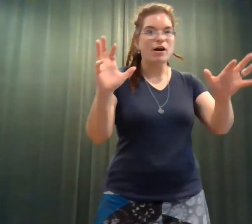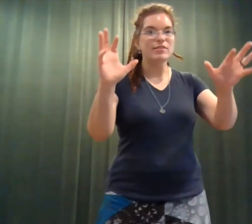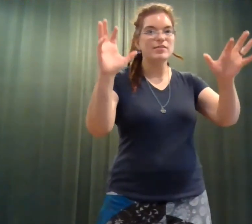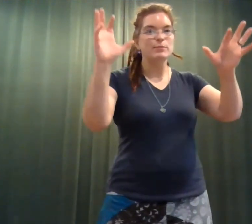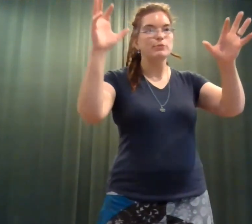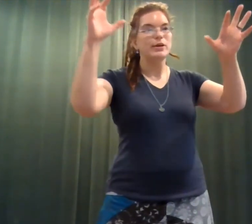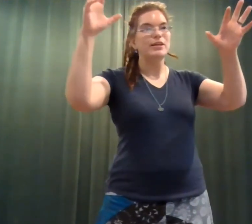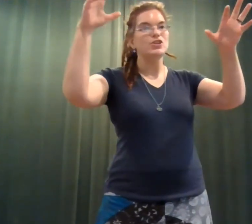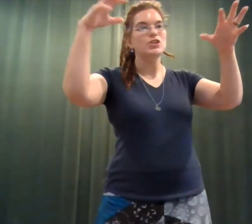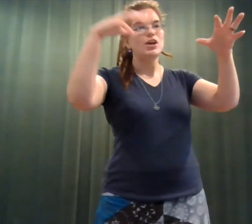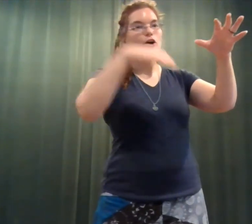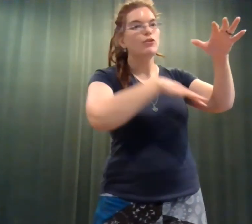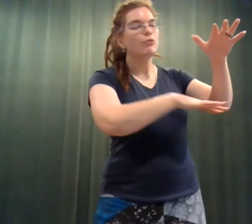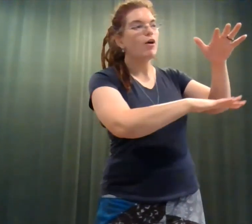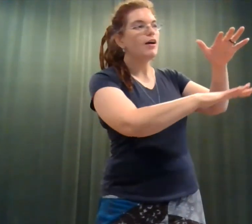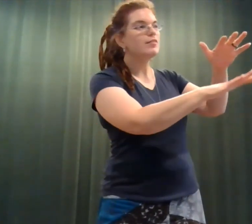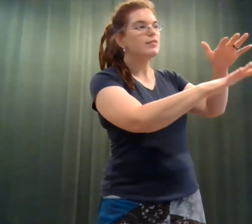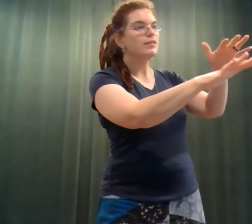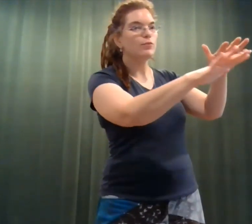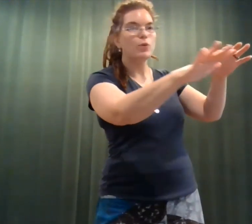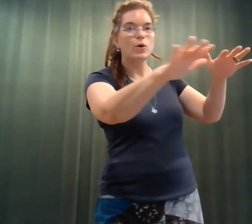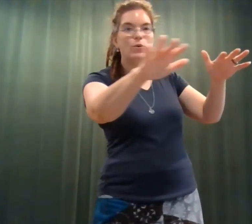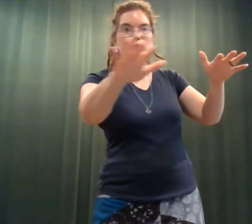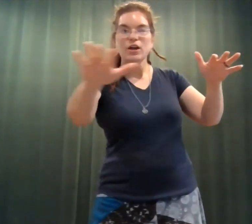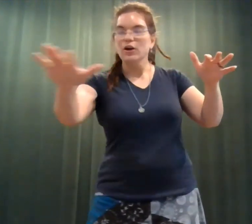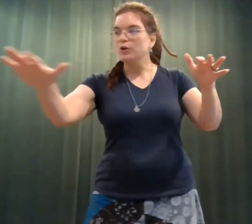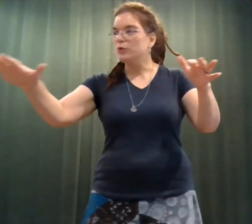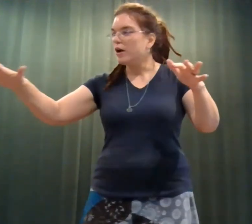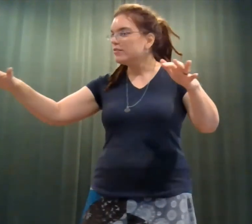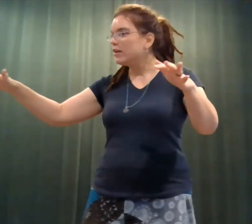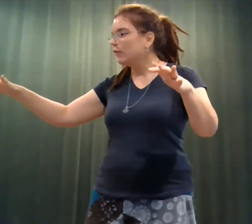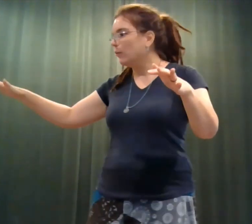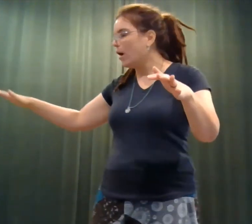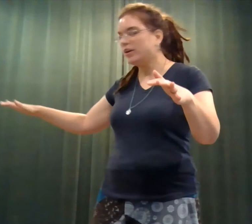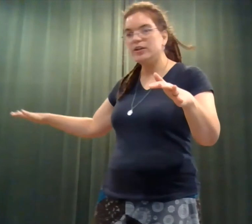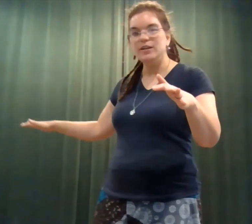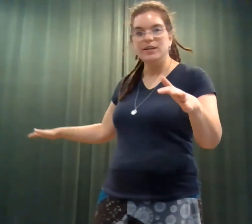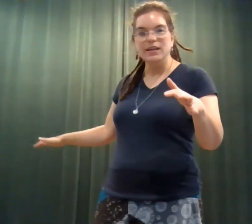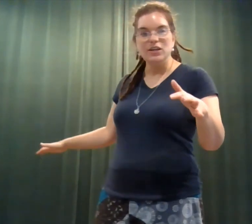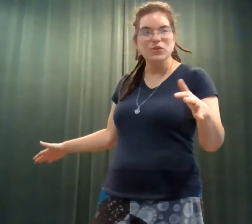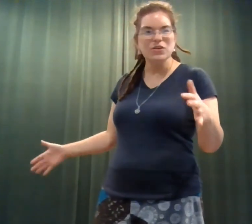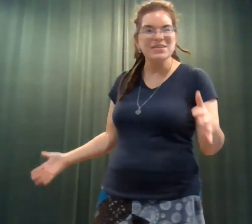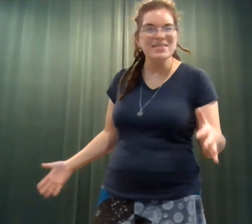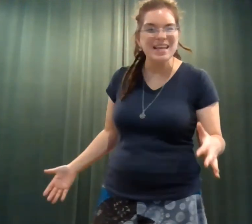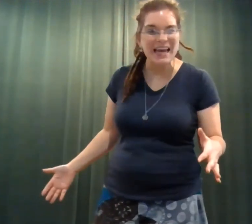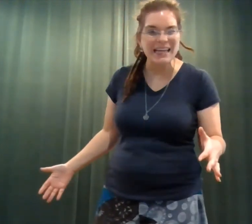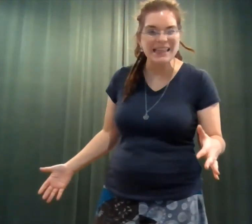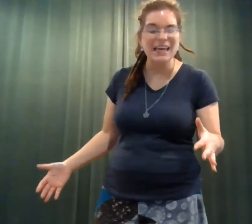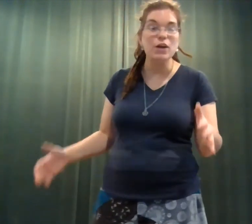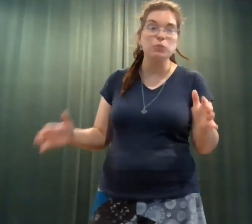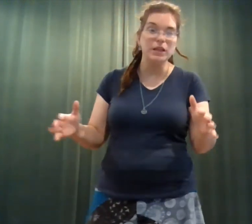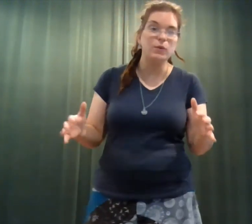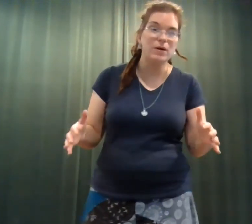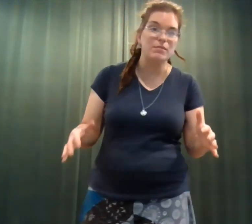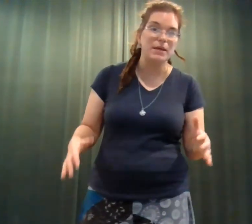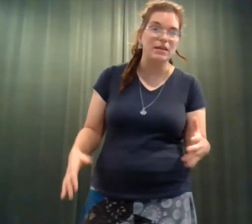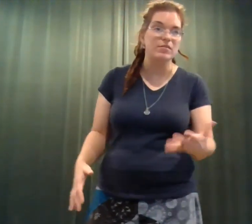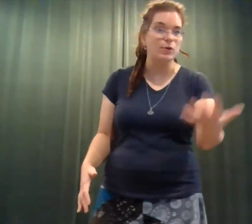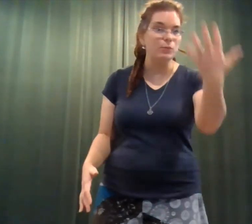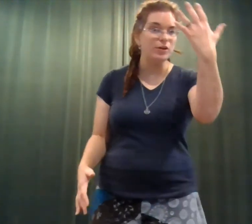the bridge, across the road, across all the water. You couldn't see anything. It really was peace too. Put